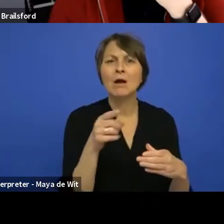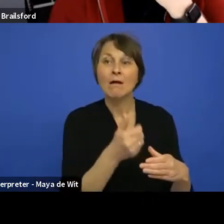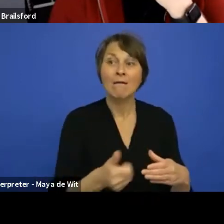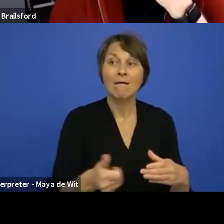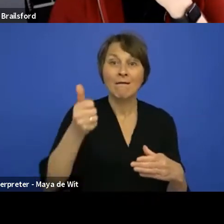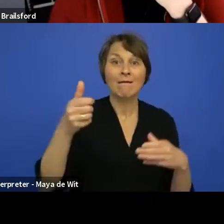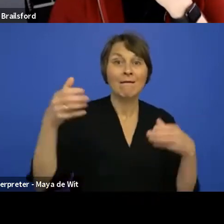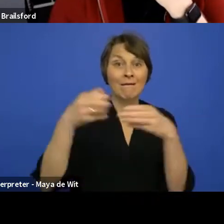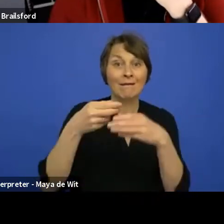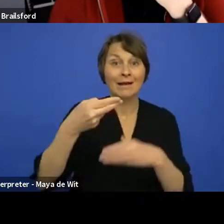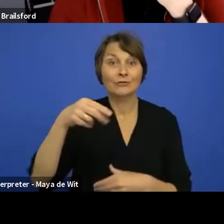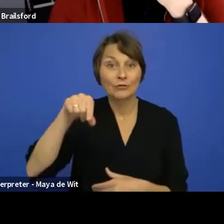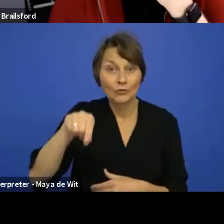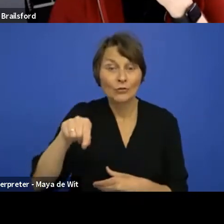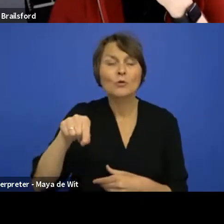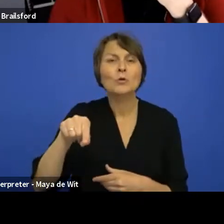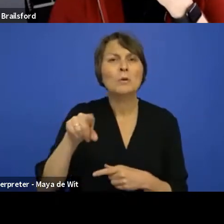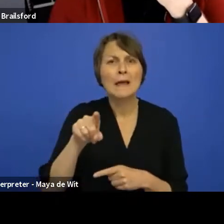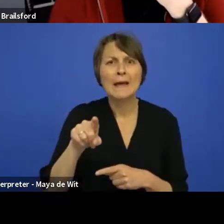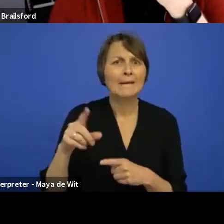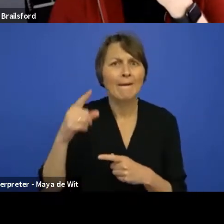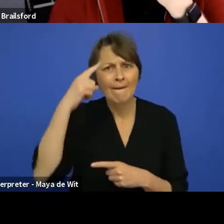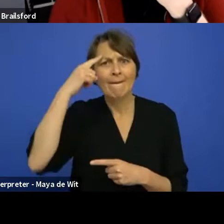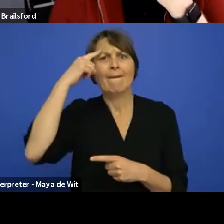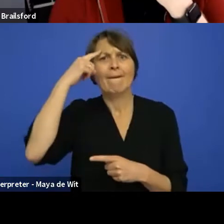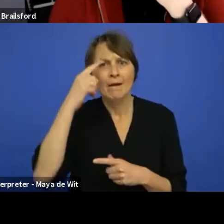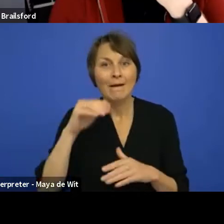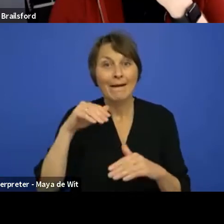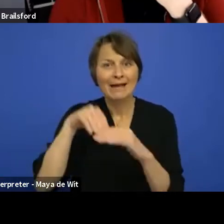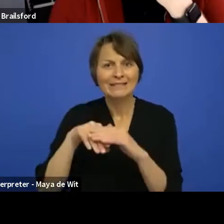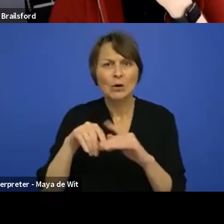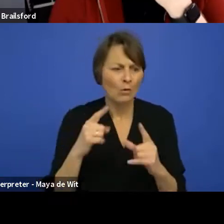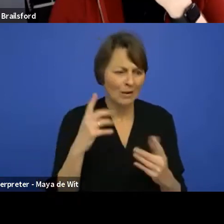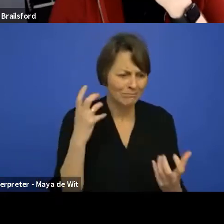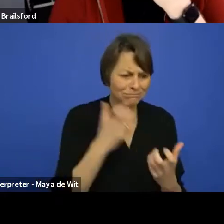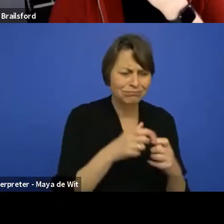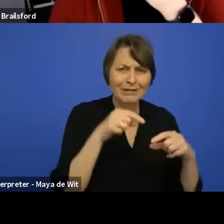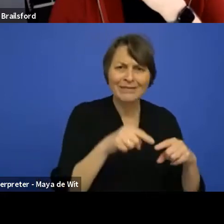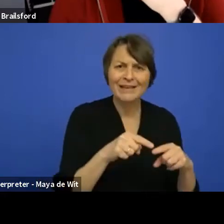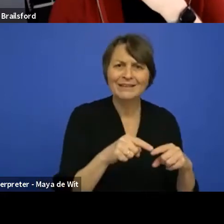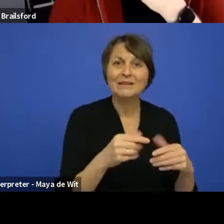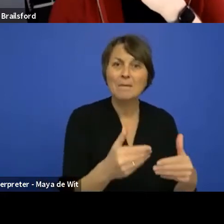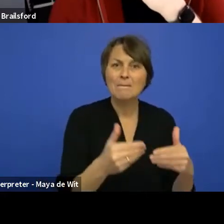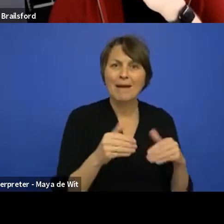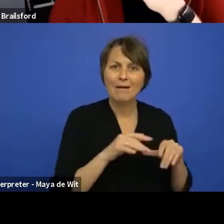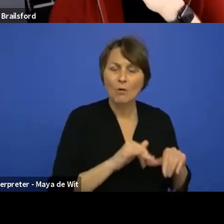applies to the back office, but also applies to packages and applies to the portal and to everywhere else the UI libraries use.